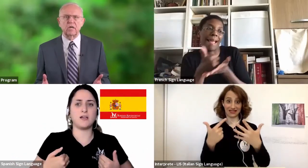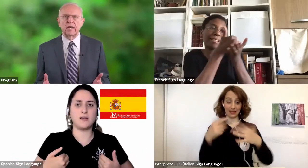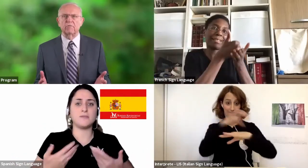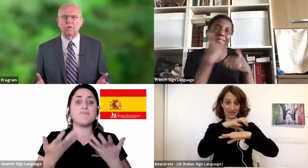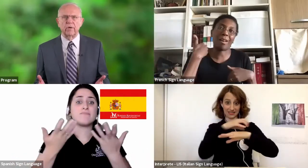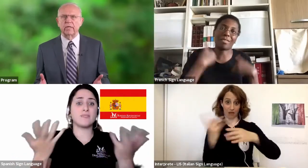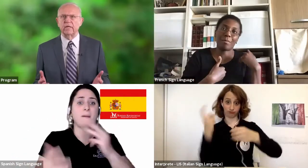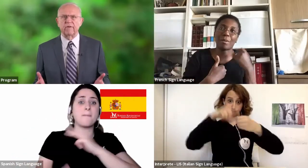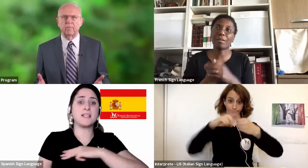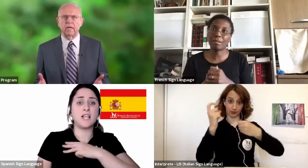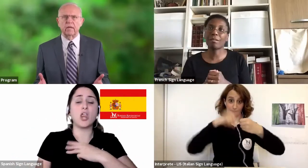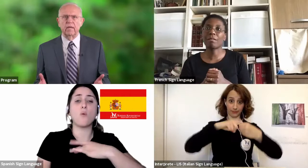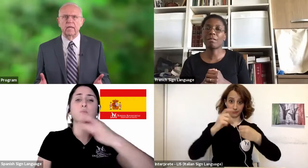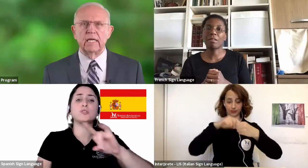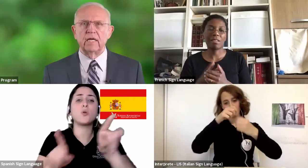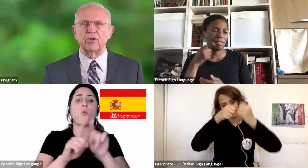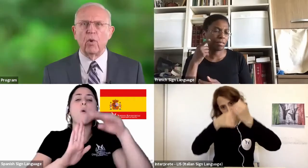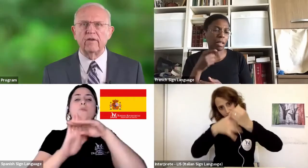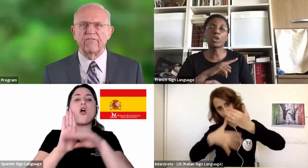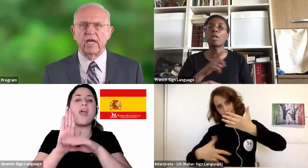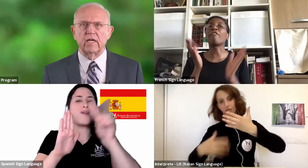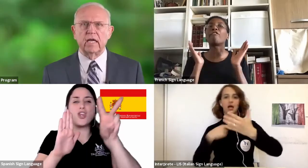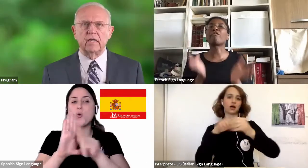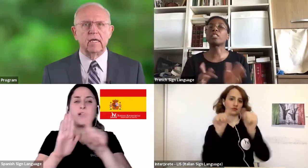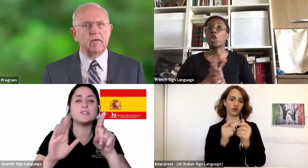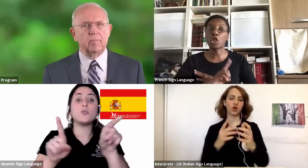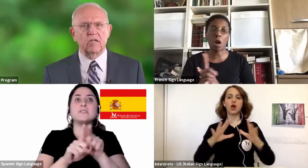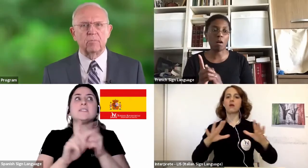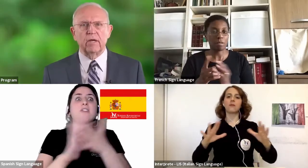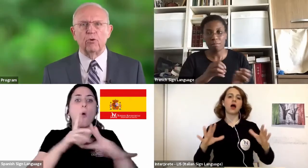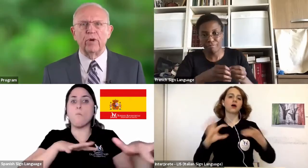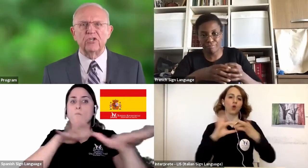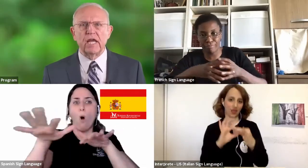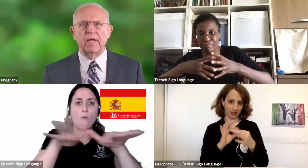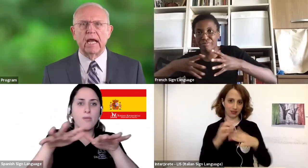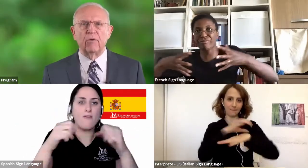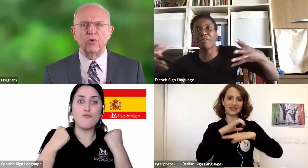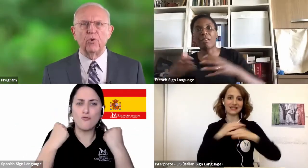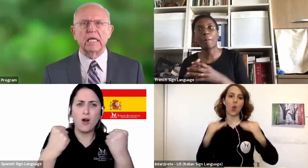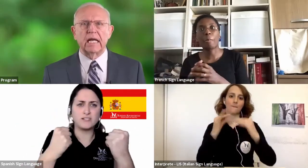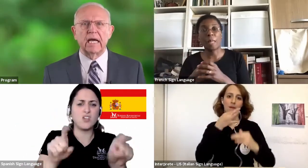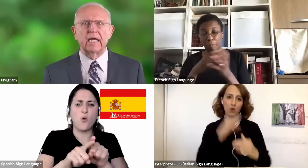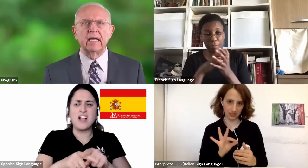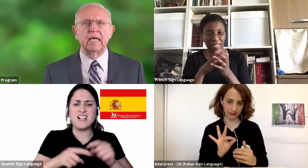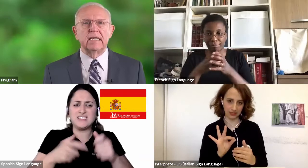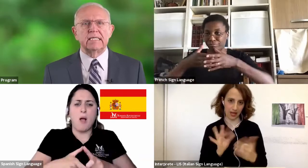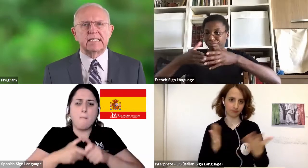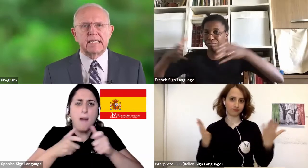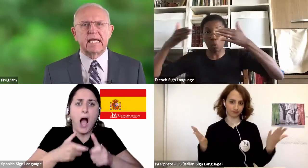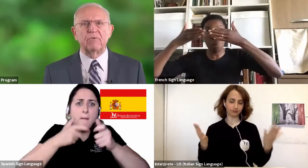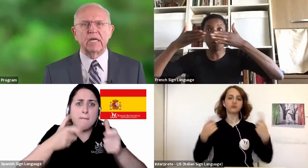constantly growing and developing. It is a way of thinking and possibly reshaping how you and I